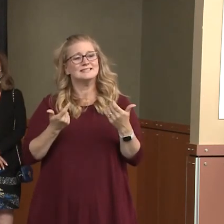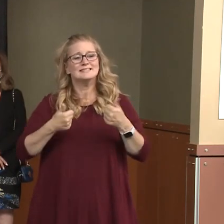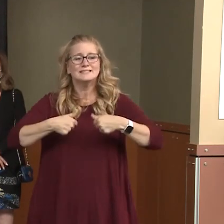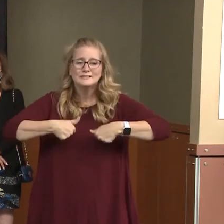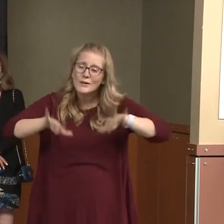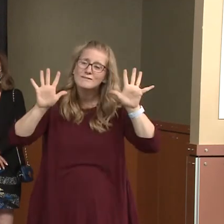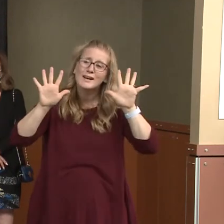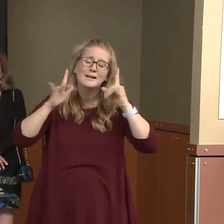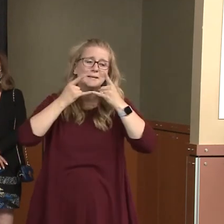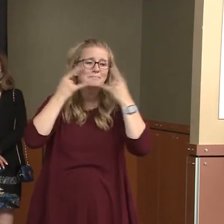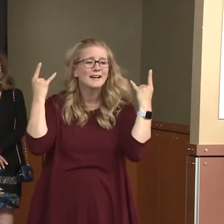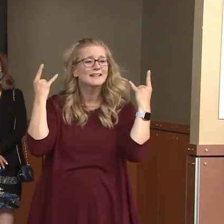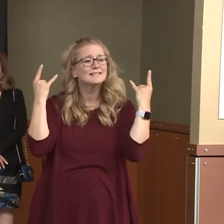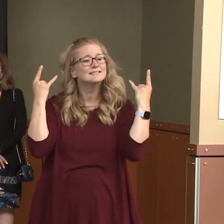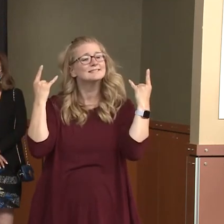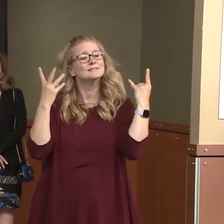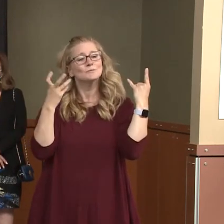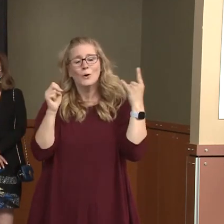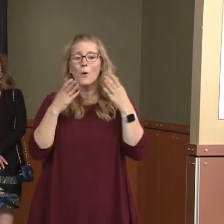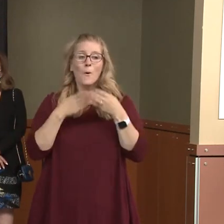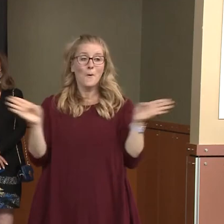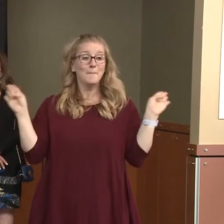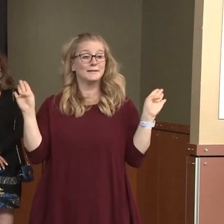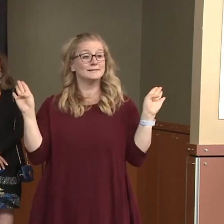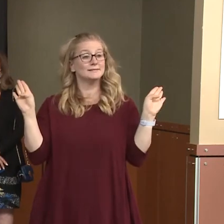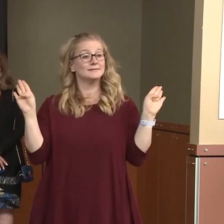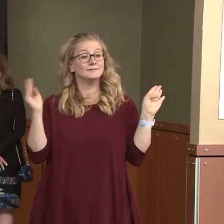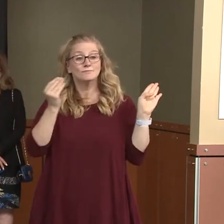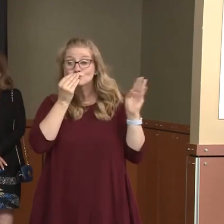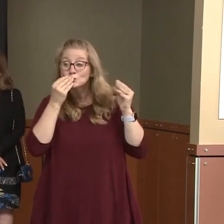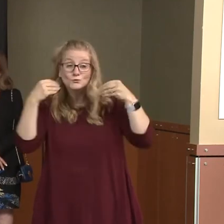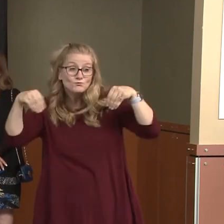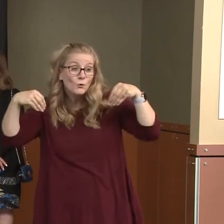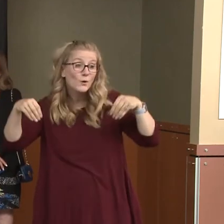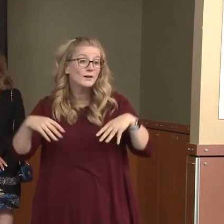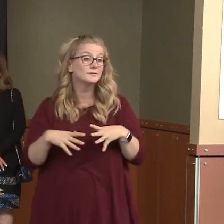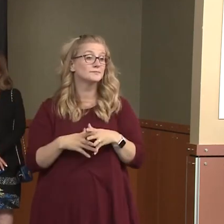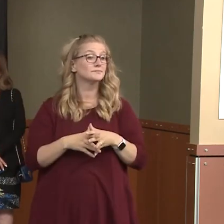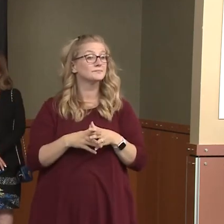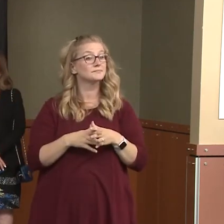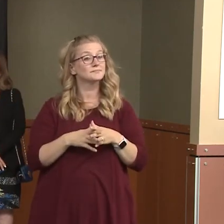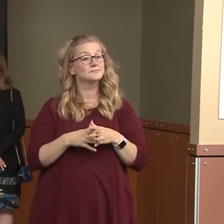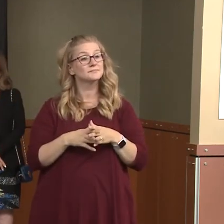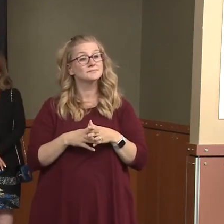grocery stores, retail establishments, that that's not too much to ask.